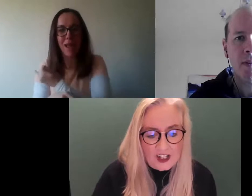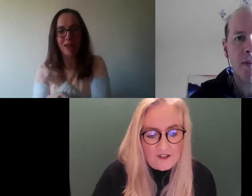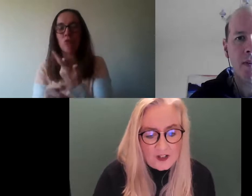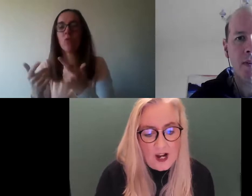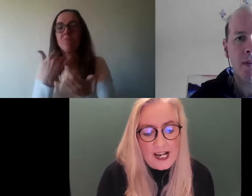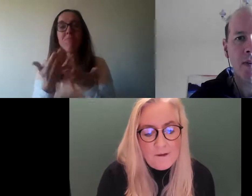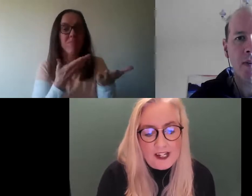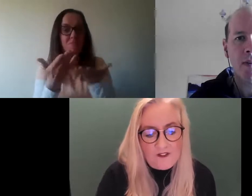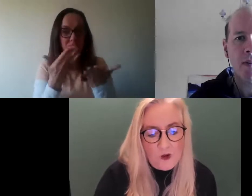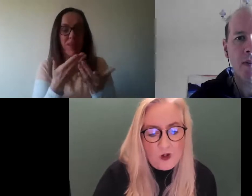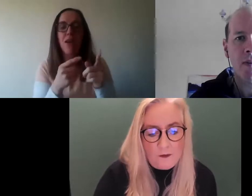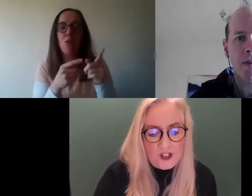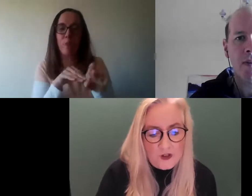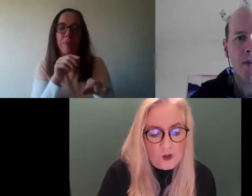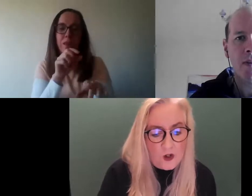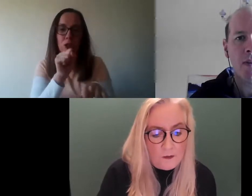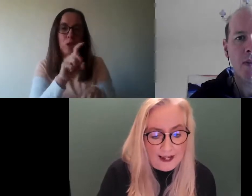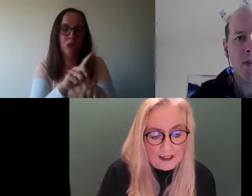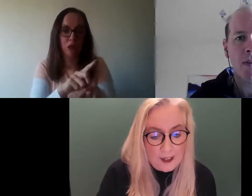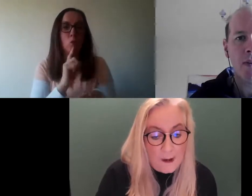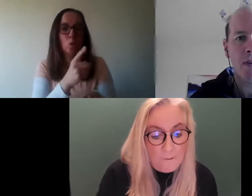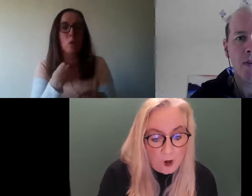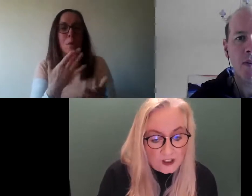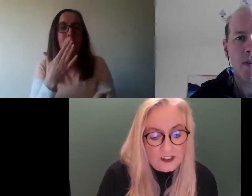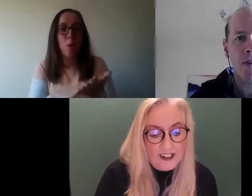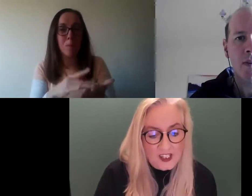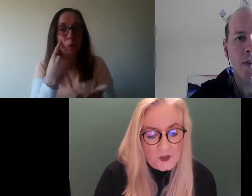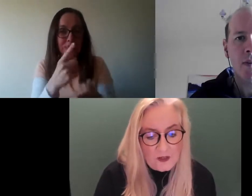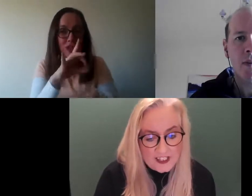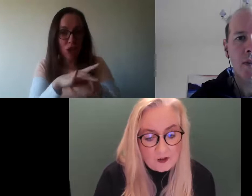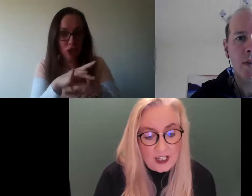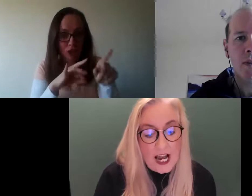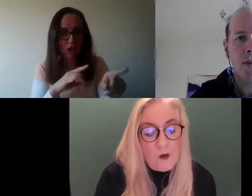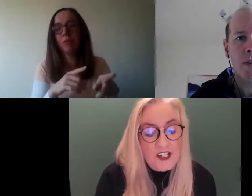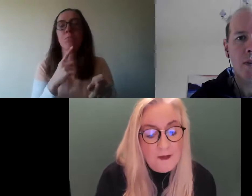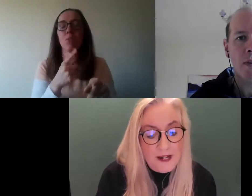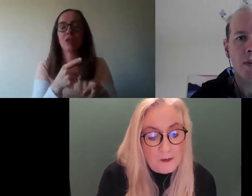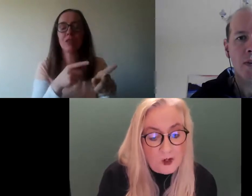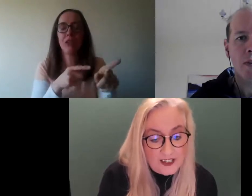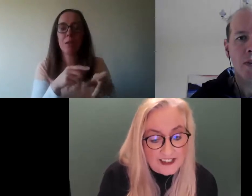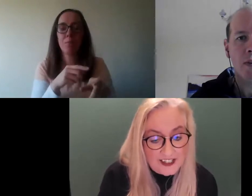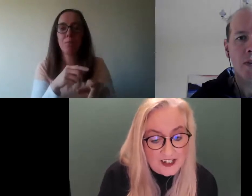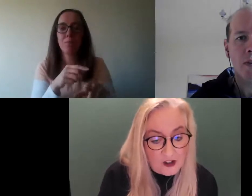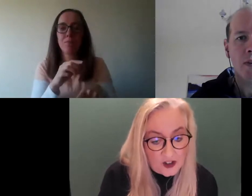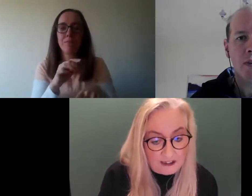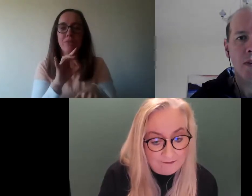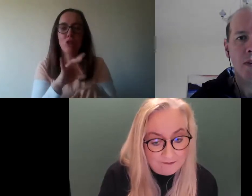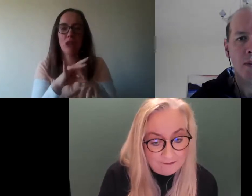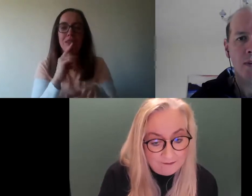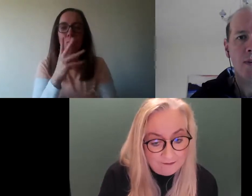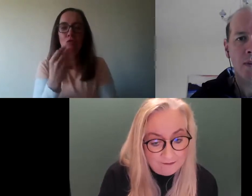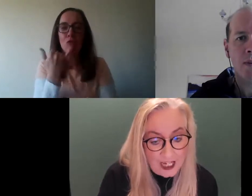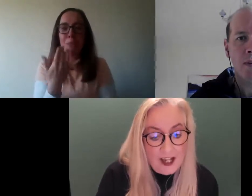relay service, so I can make the phone call, but there's no call back. But this was with South Dock. I wanted to make an appointment to see the doctor.